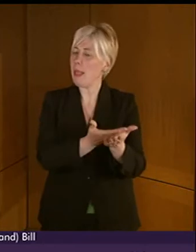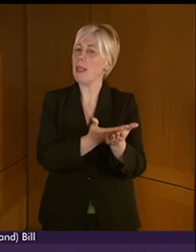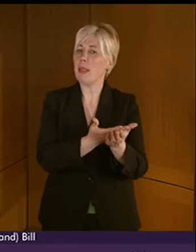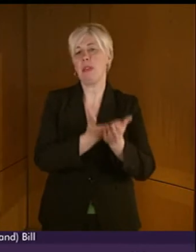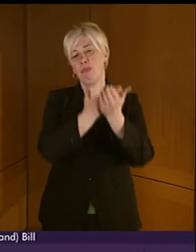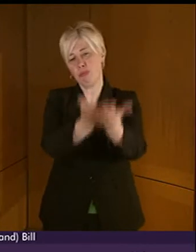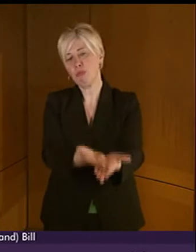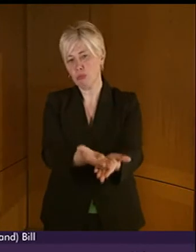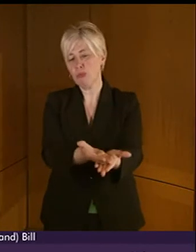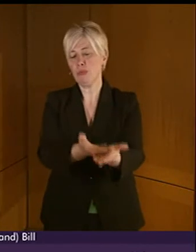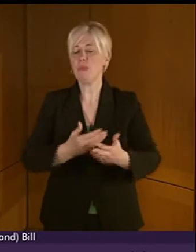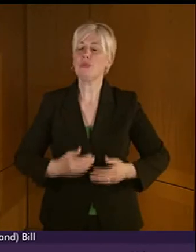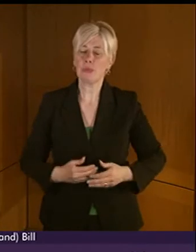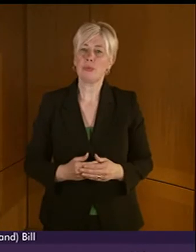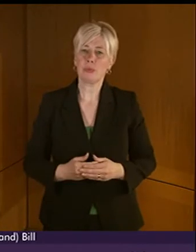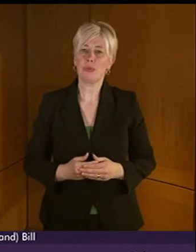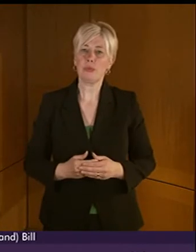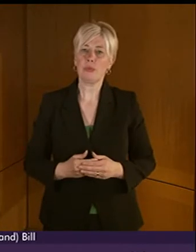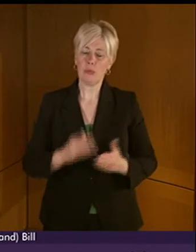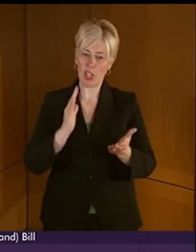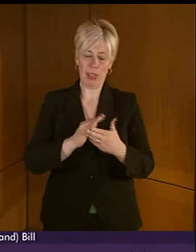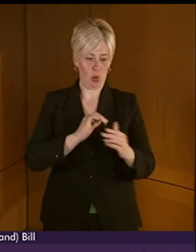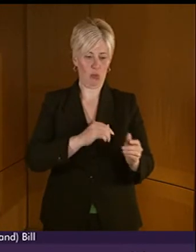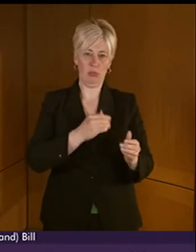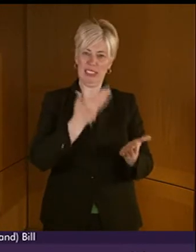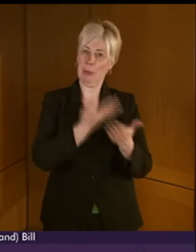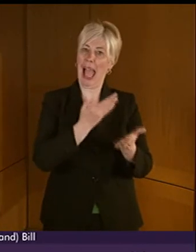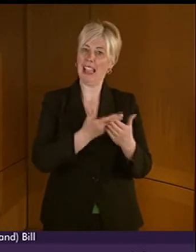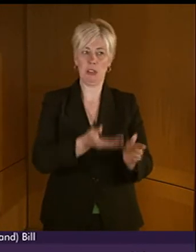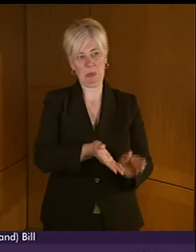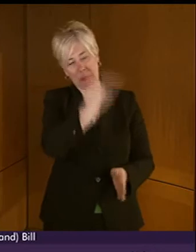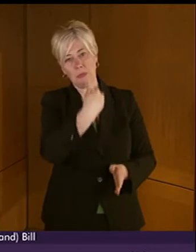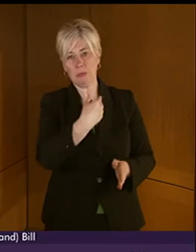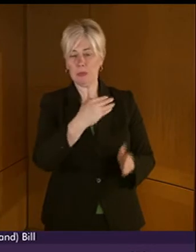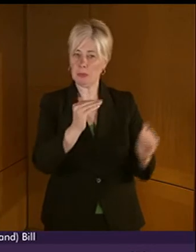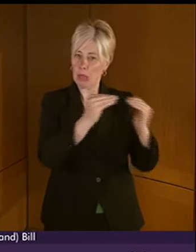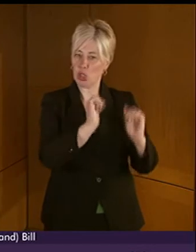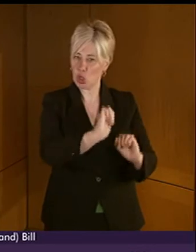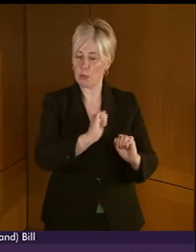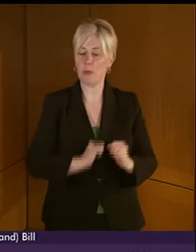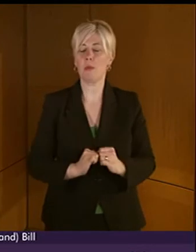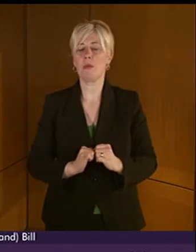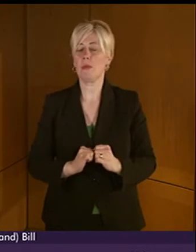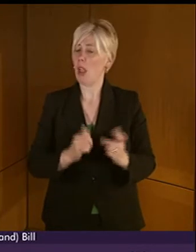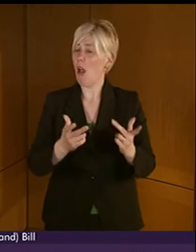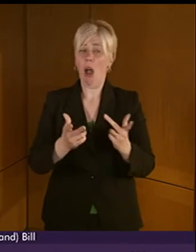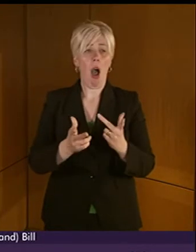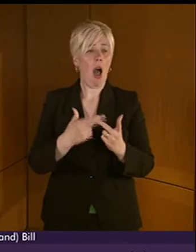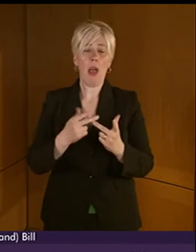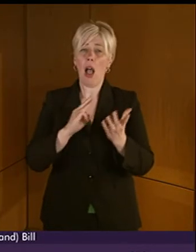this Bill to meet those demands. Siobhan McMahon, and indeed many other speakers,